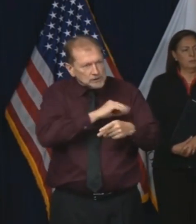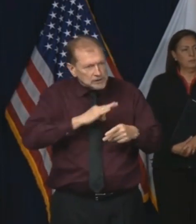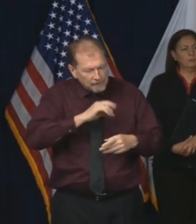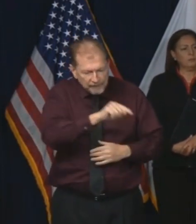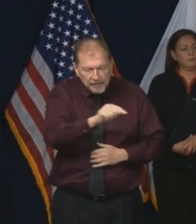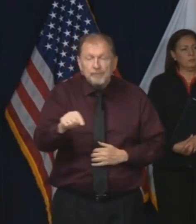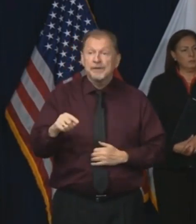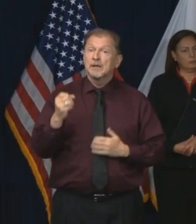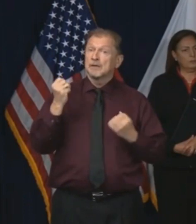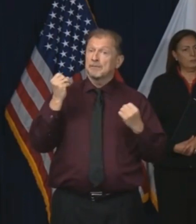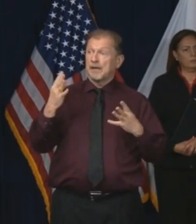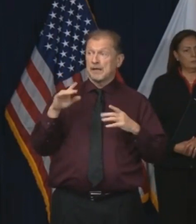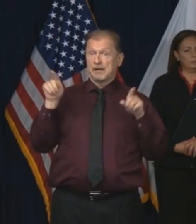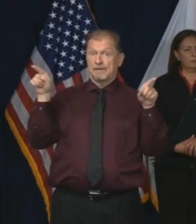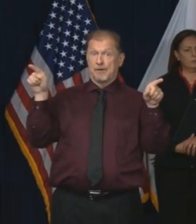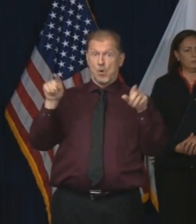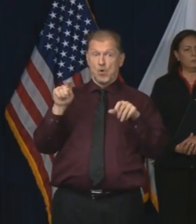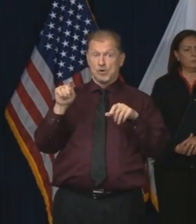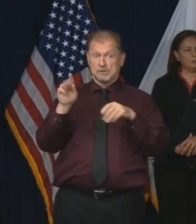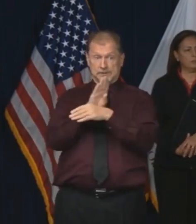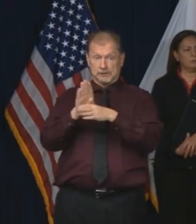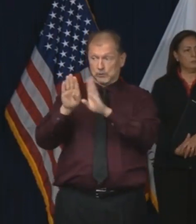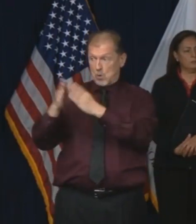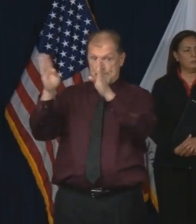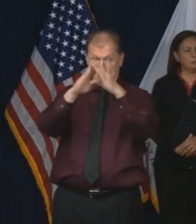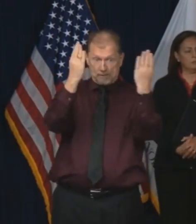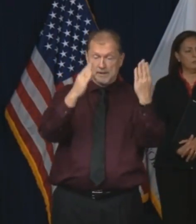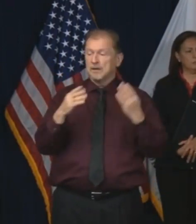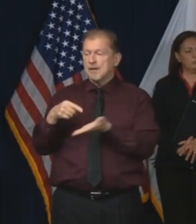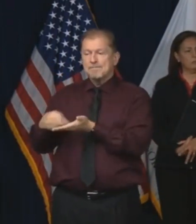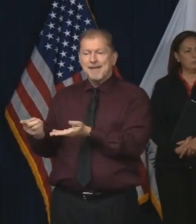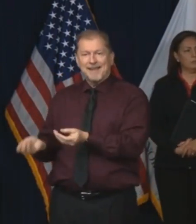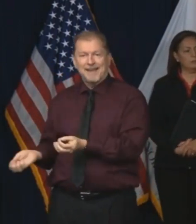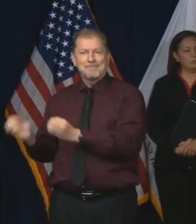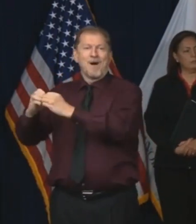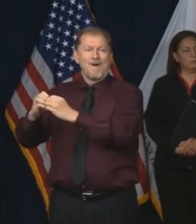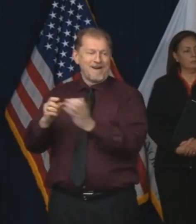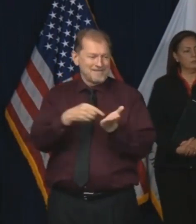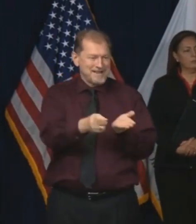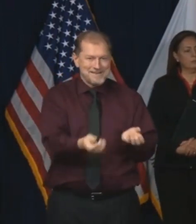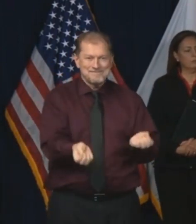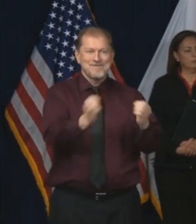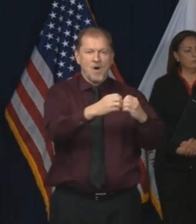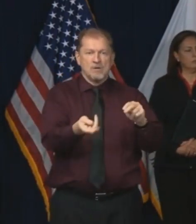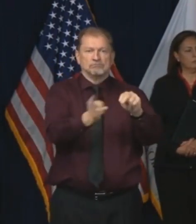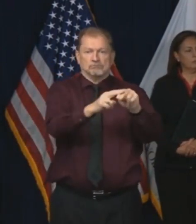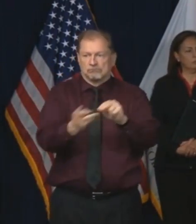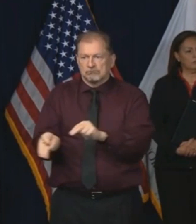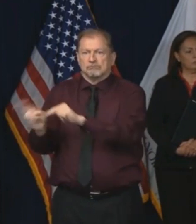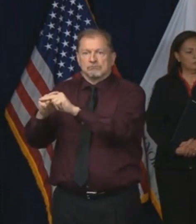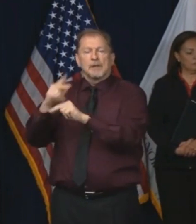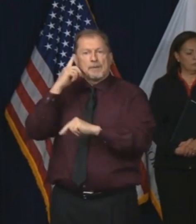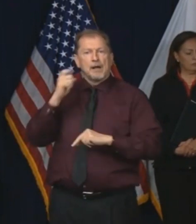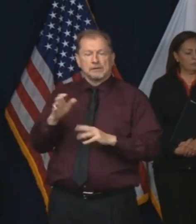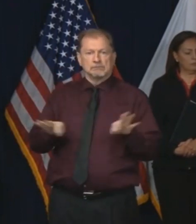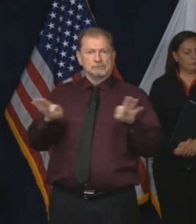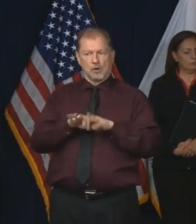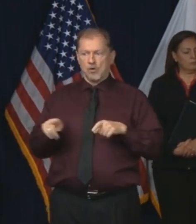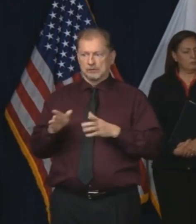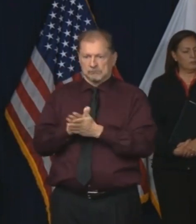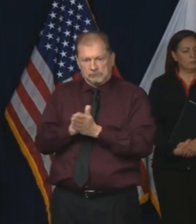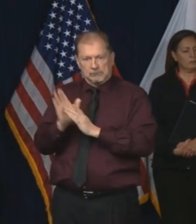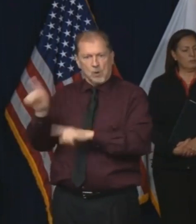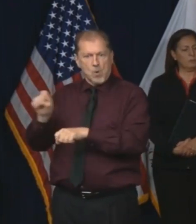in fact, have increased the pay to the people who are coming to work because they know that how vital these folks are. They want to give them an additional incentive.